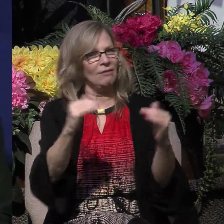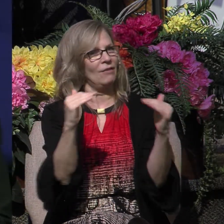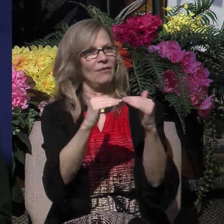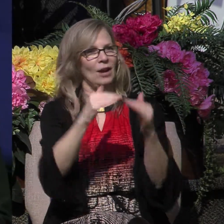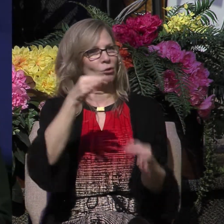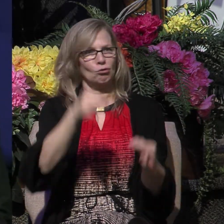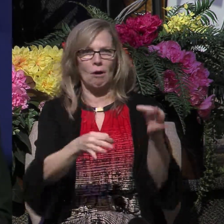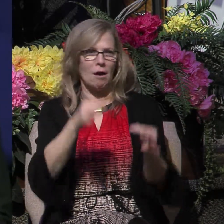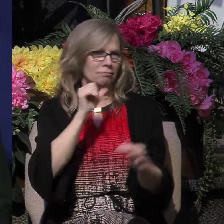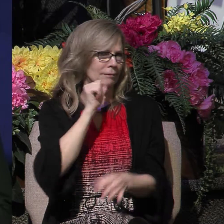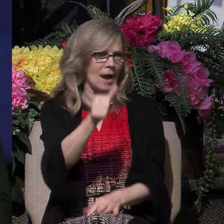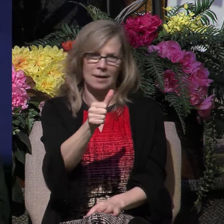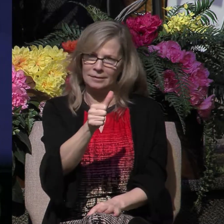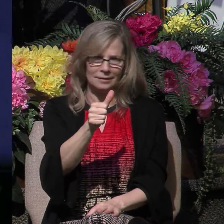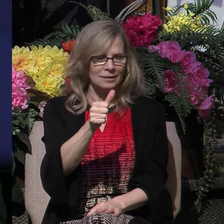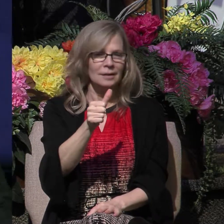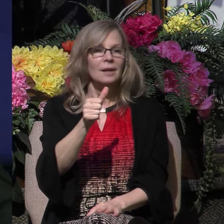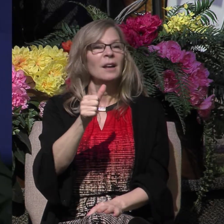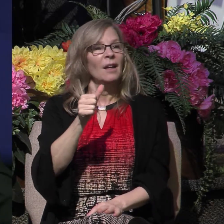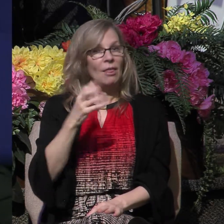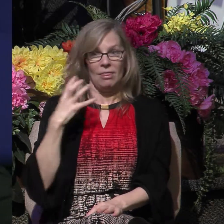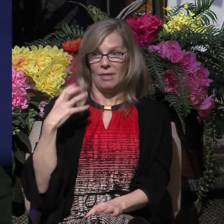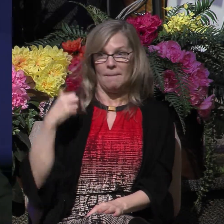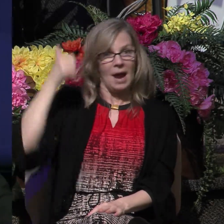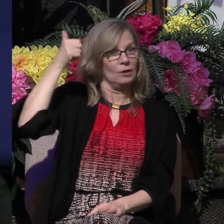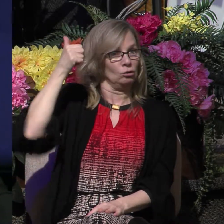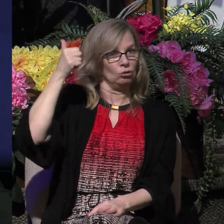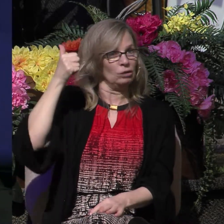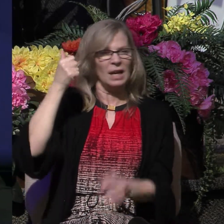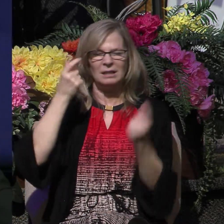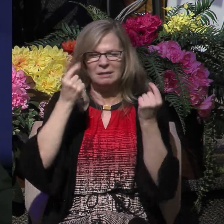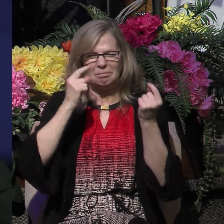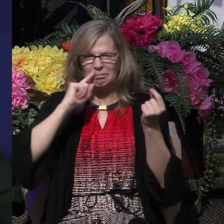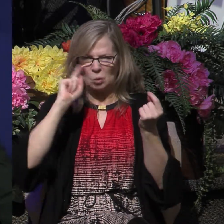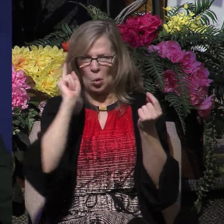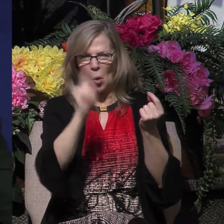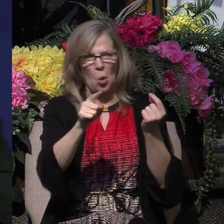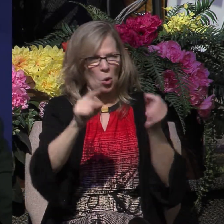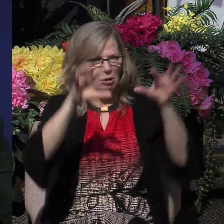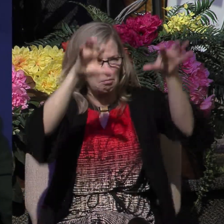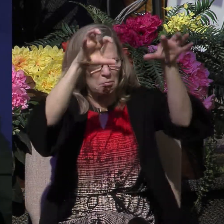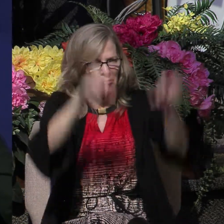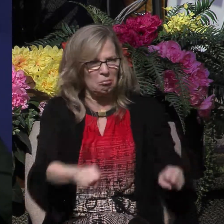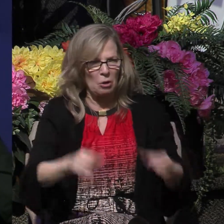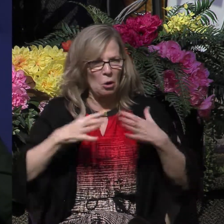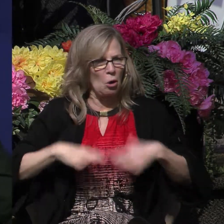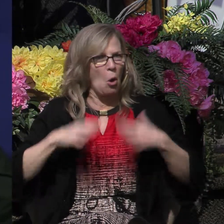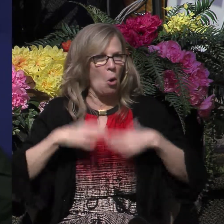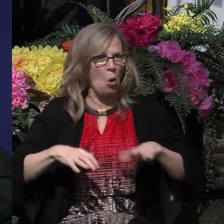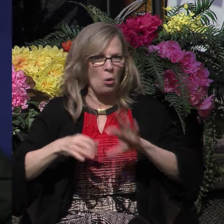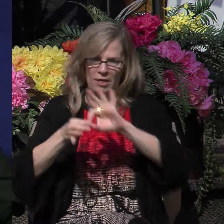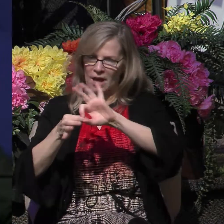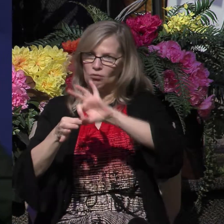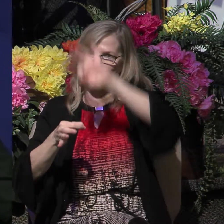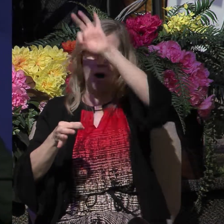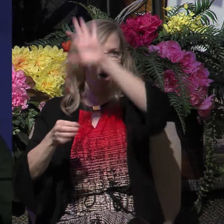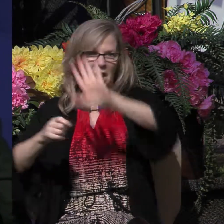immediately tore their clothes off and had them beaten mercilessly with rods. And then they threw them in jail with their